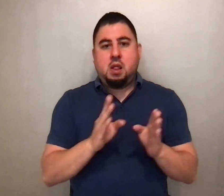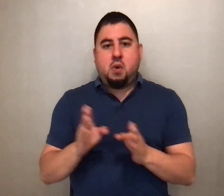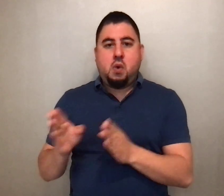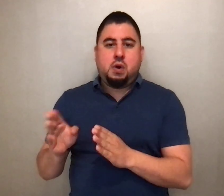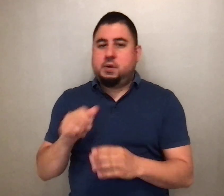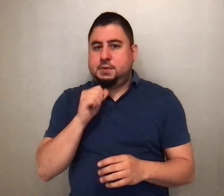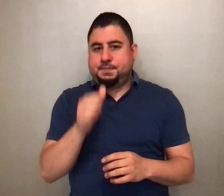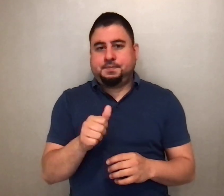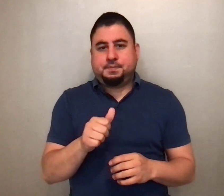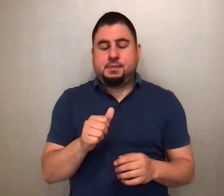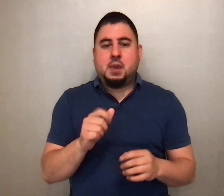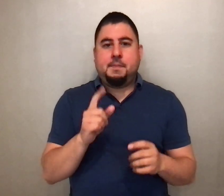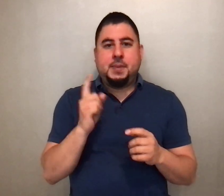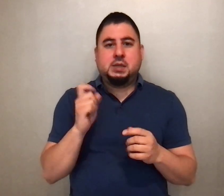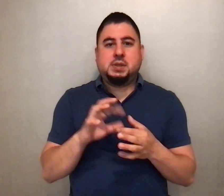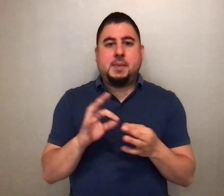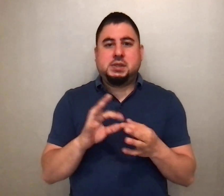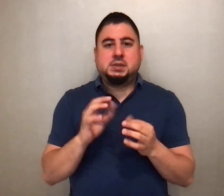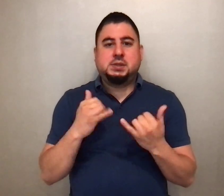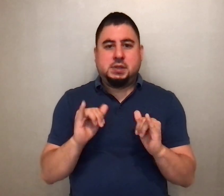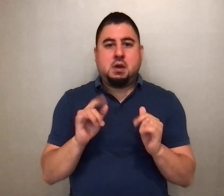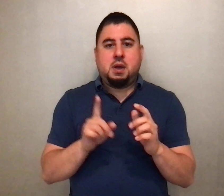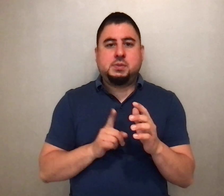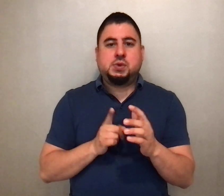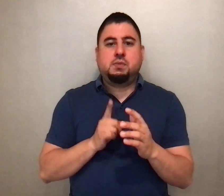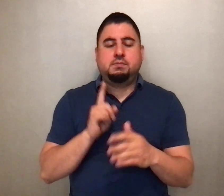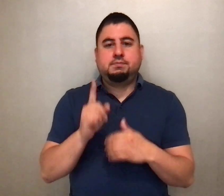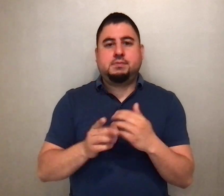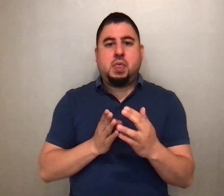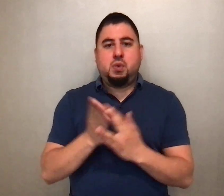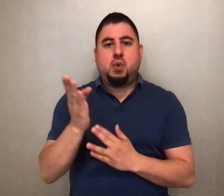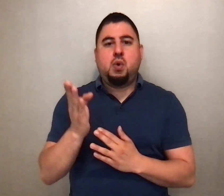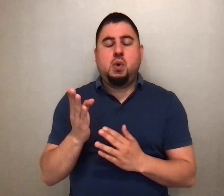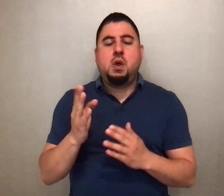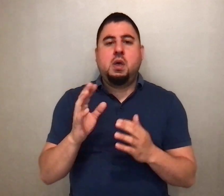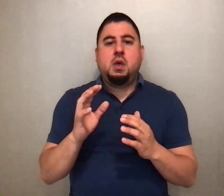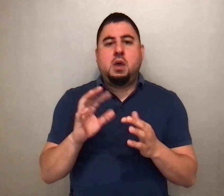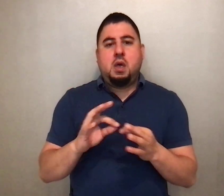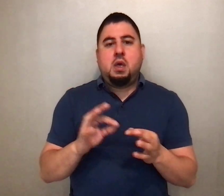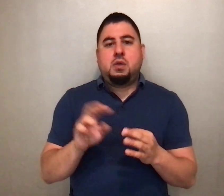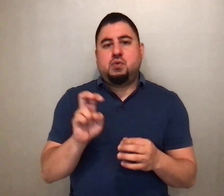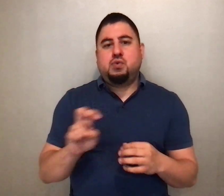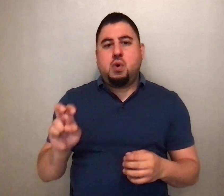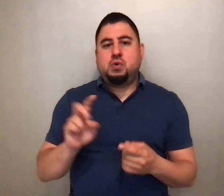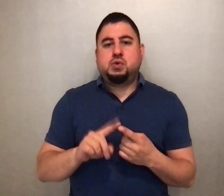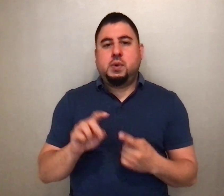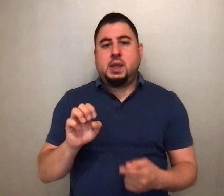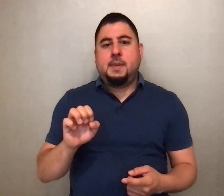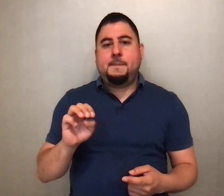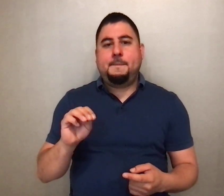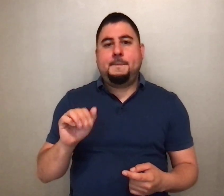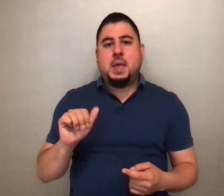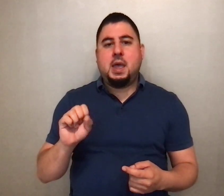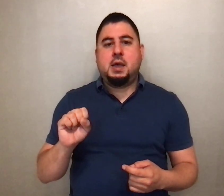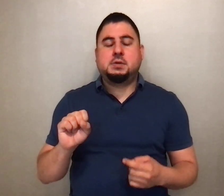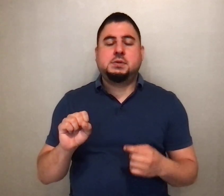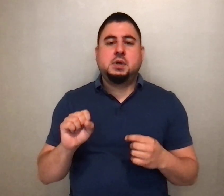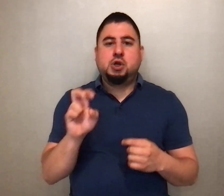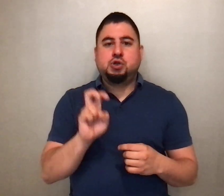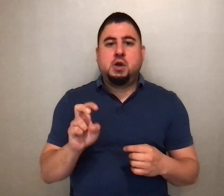okay because the message comes through. We hear today about the road to Emmaus journey. It's a very special journey for all of us. So